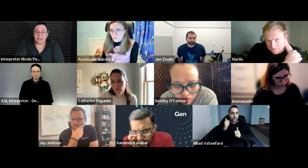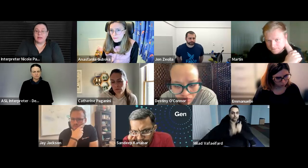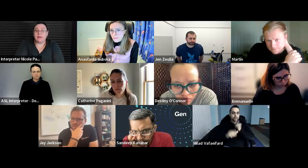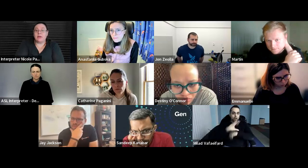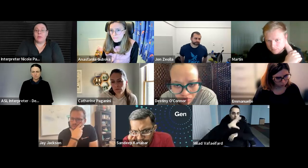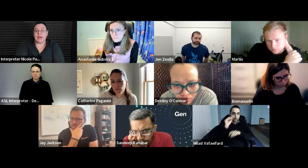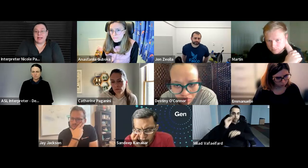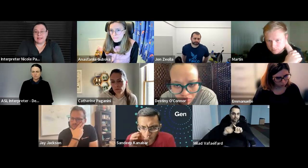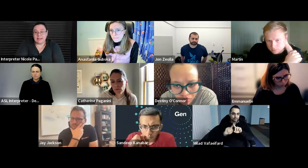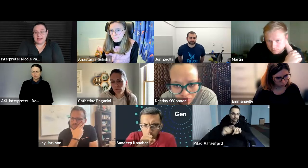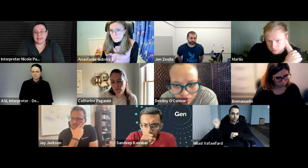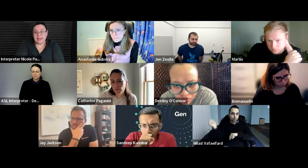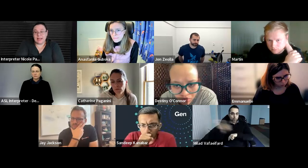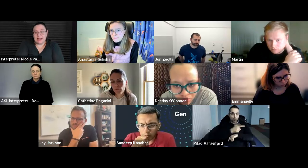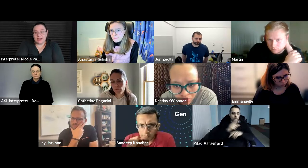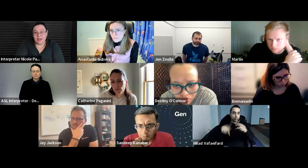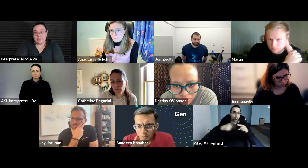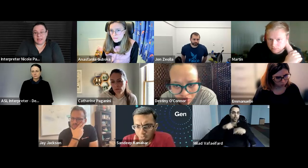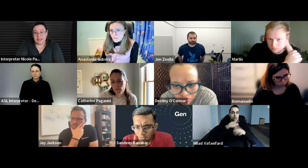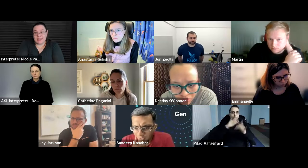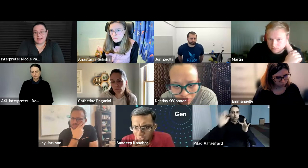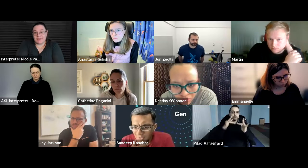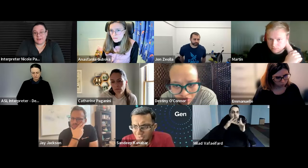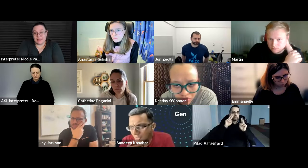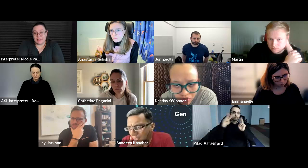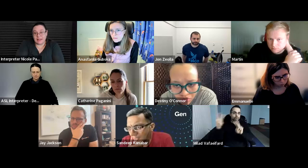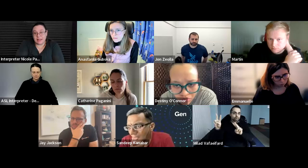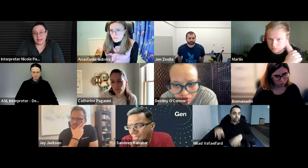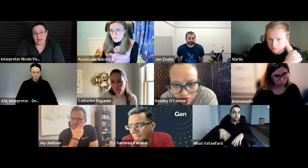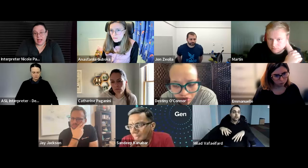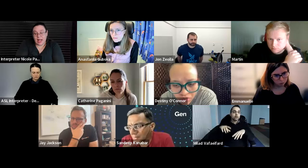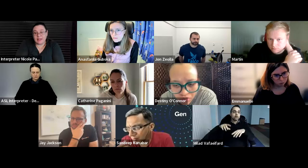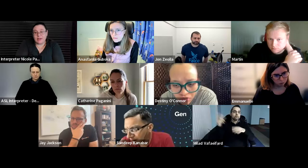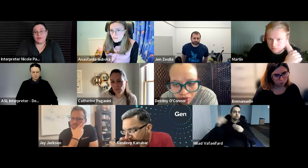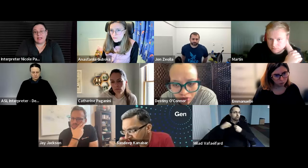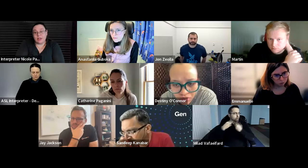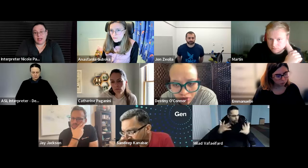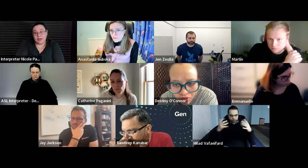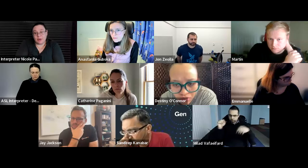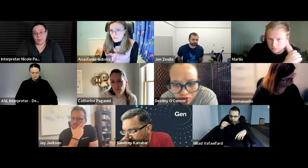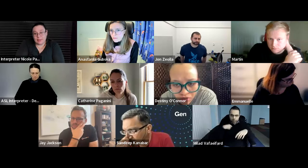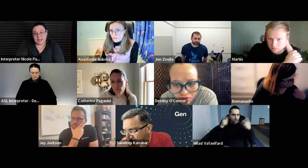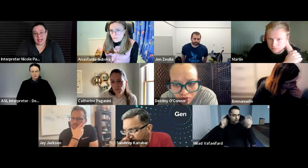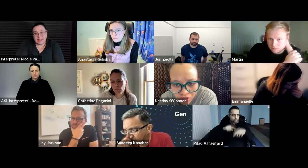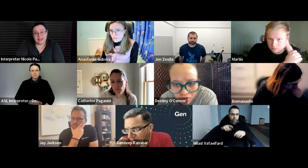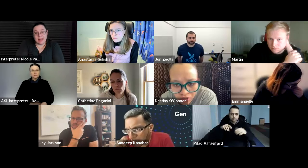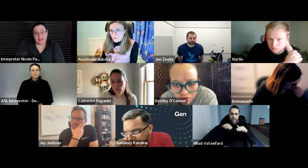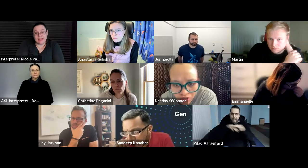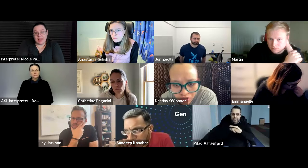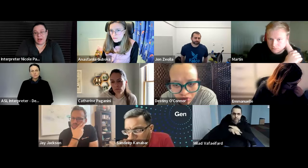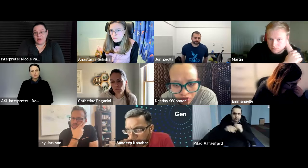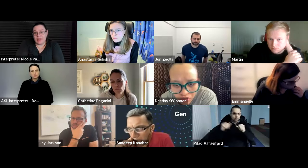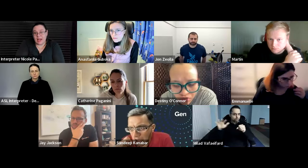my opinion what i see is that each company is different and so if we could look at their websites